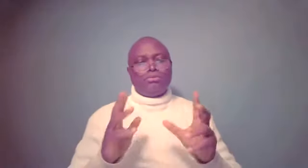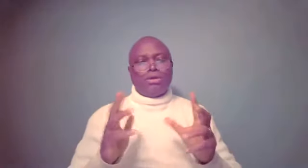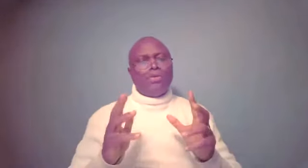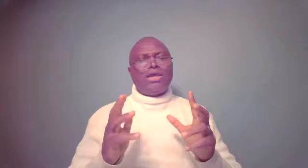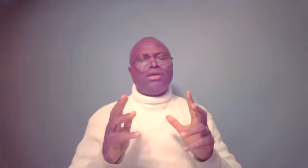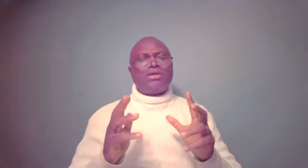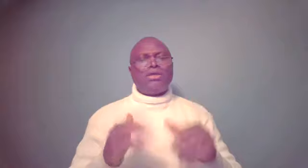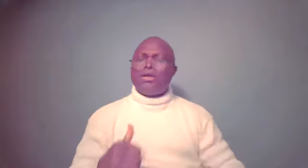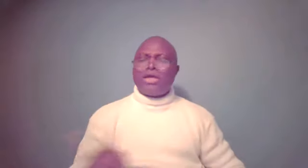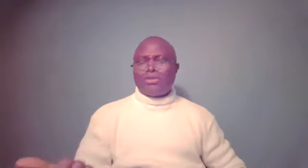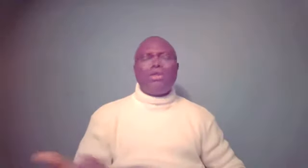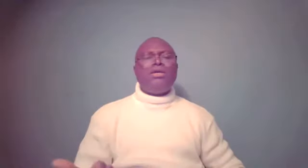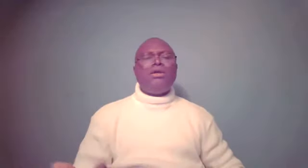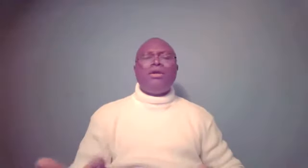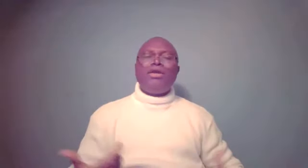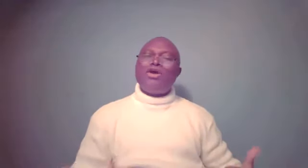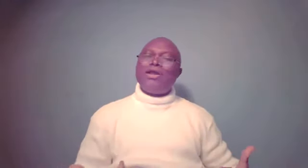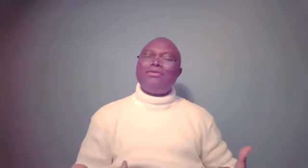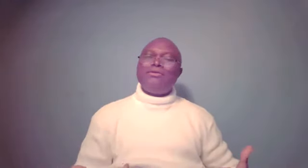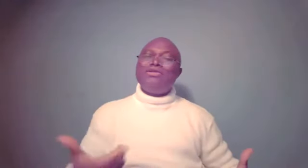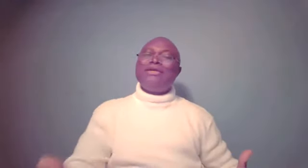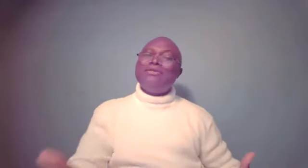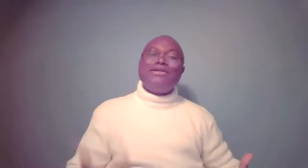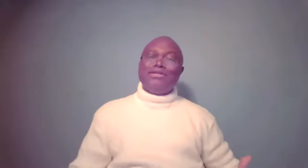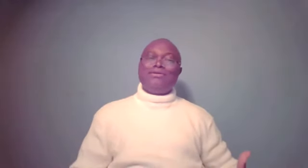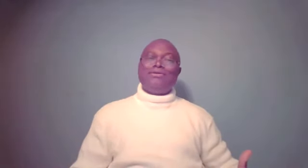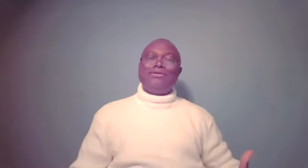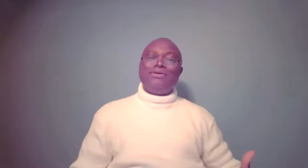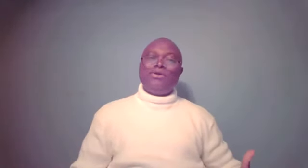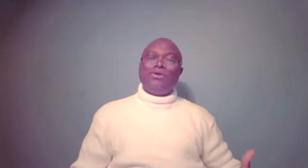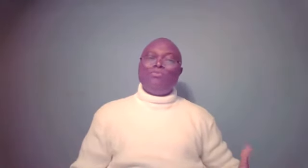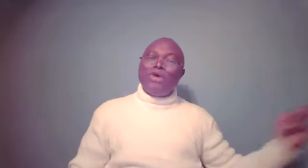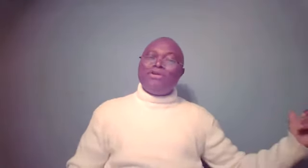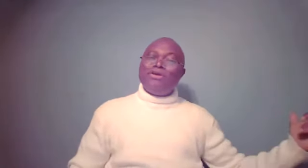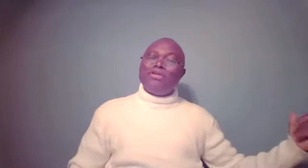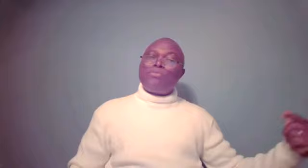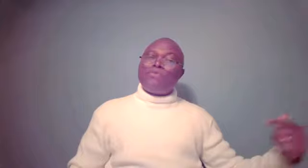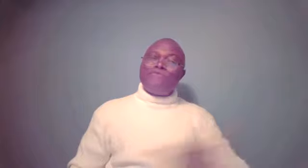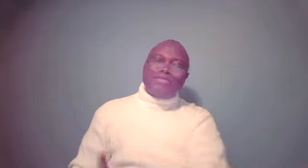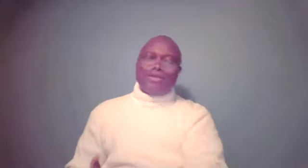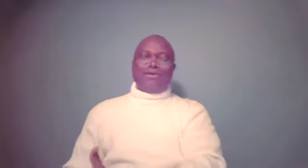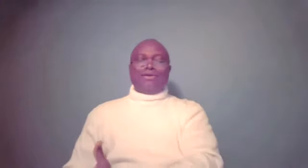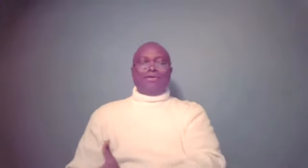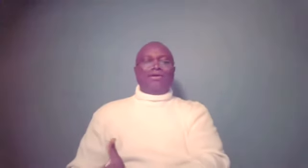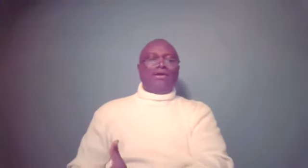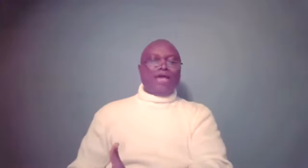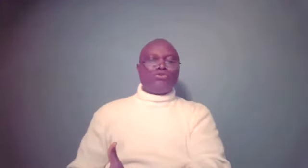Are we legalistic here? Yes. He got it legally. But the prophetic has to